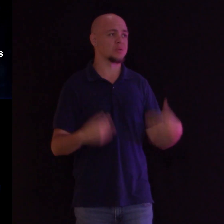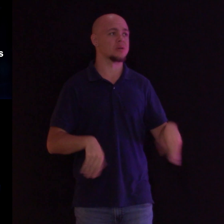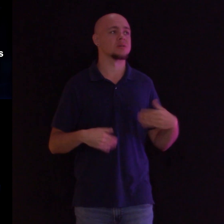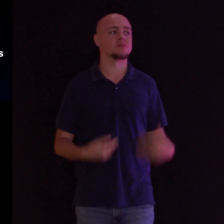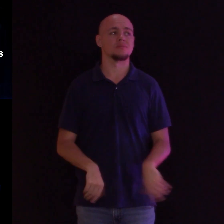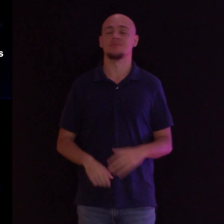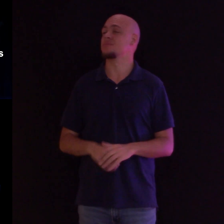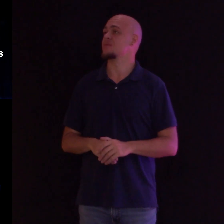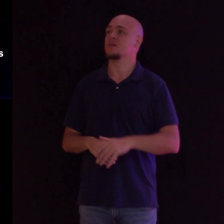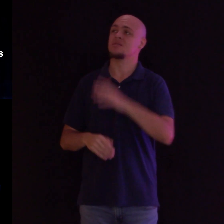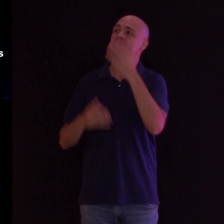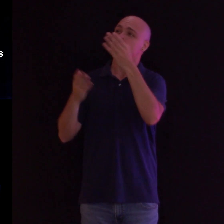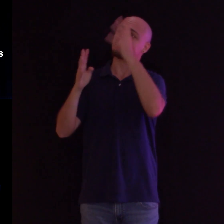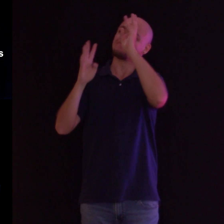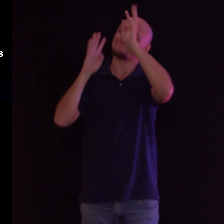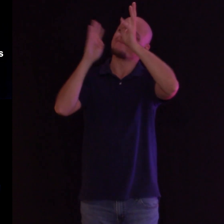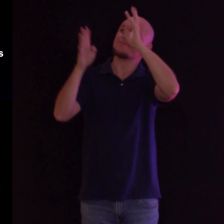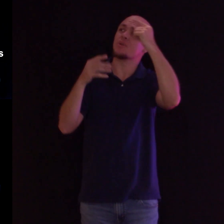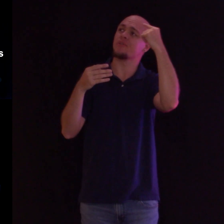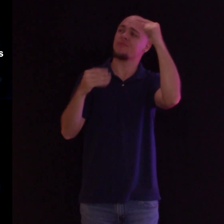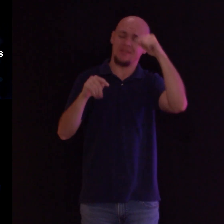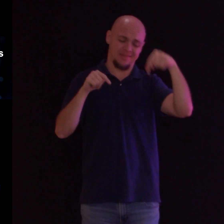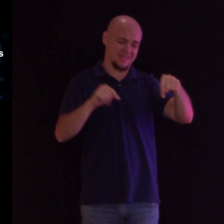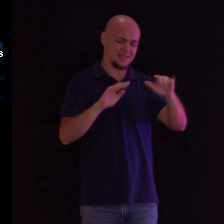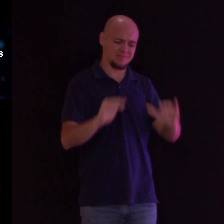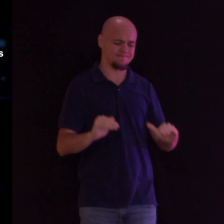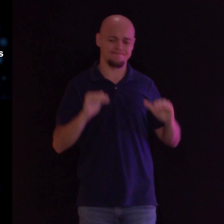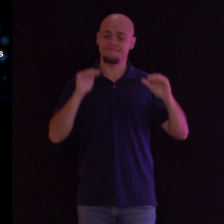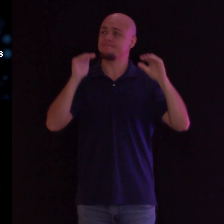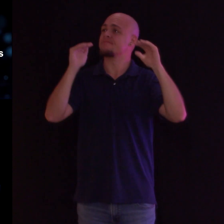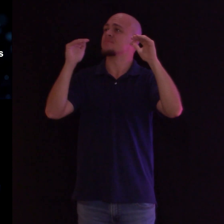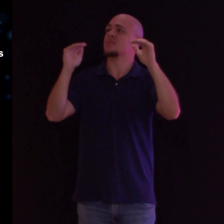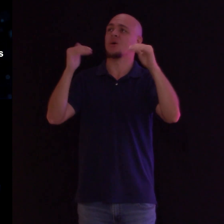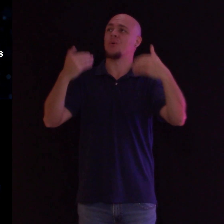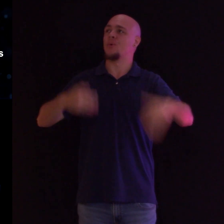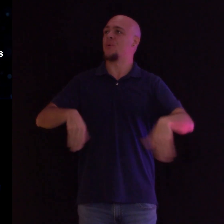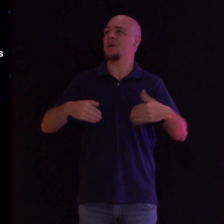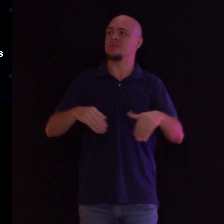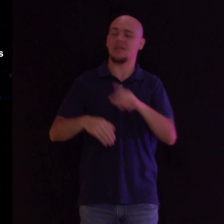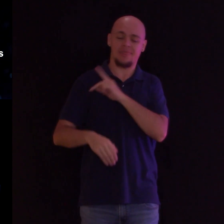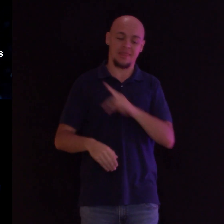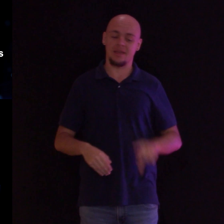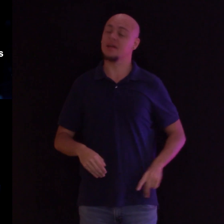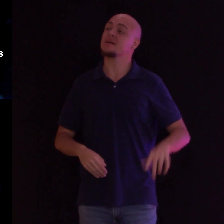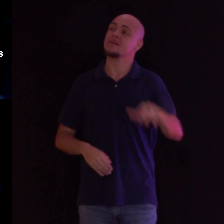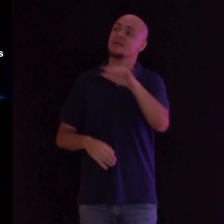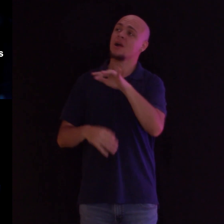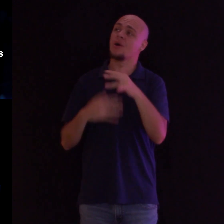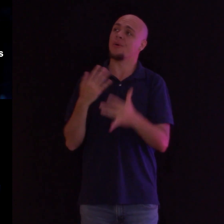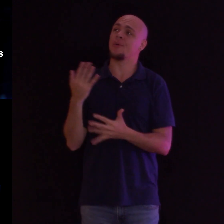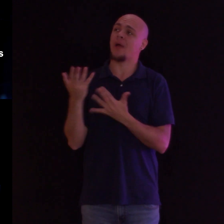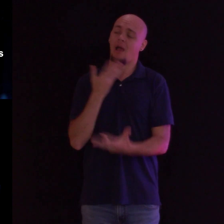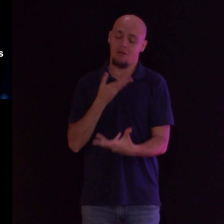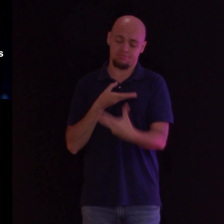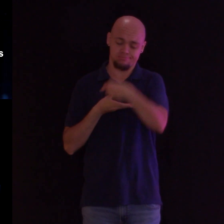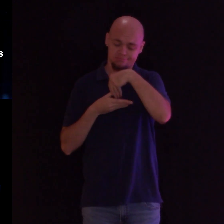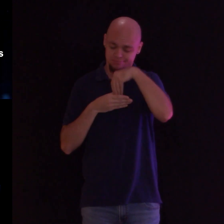us for much more than this Awake the kingdom seed in us Fill us